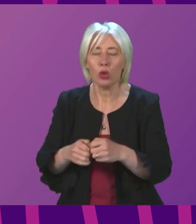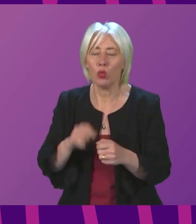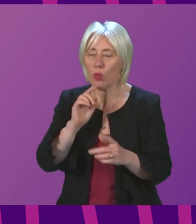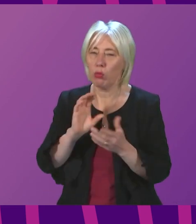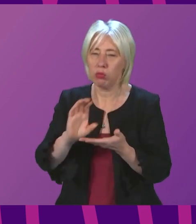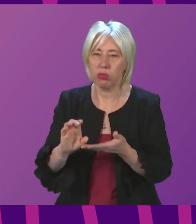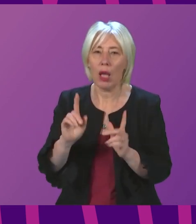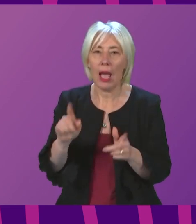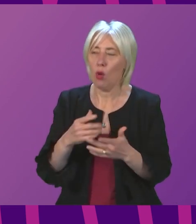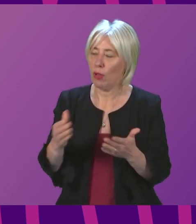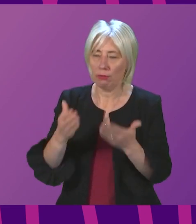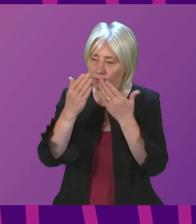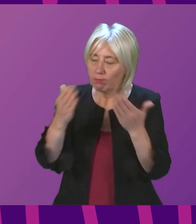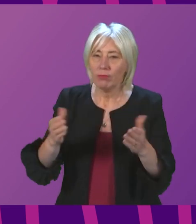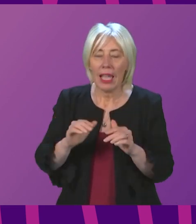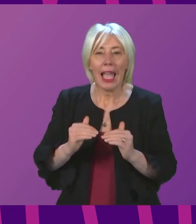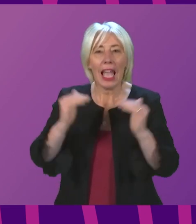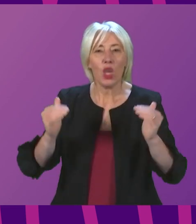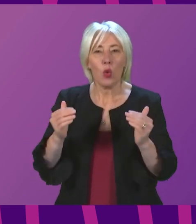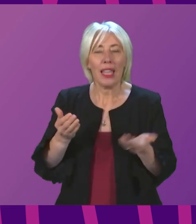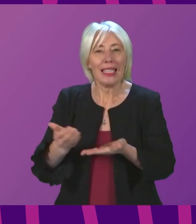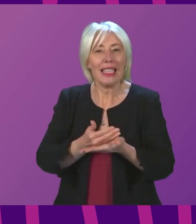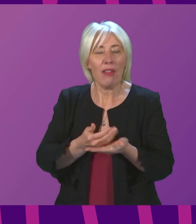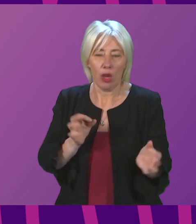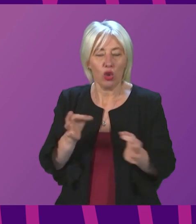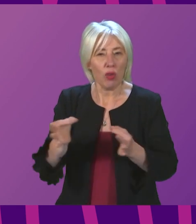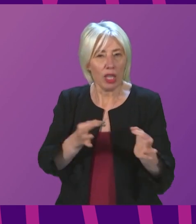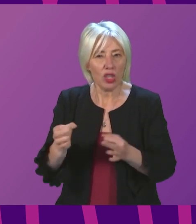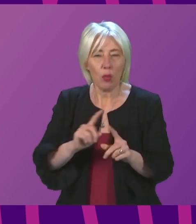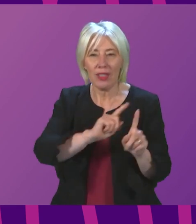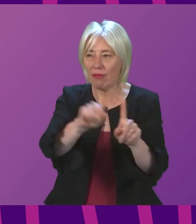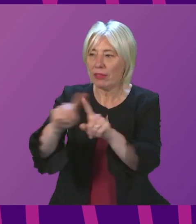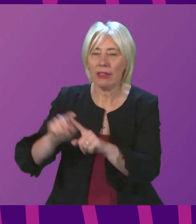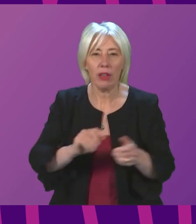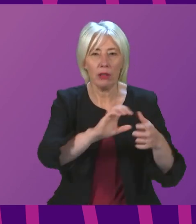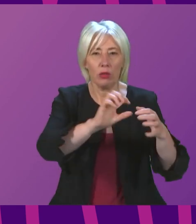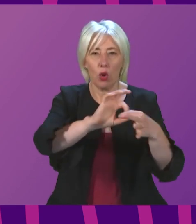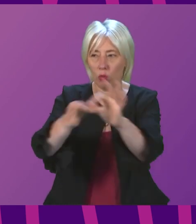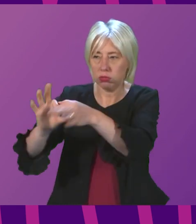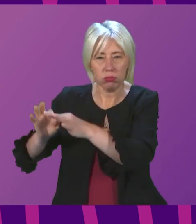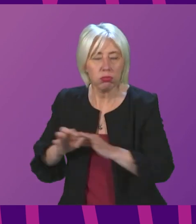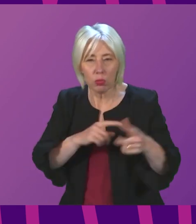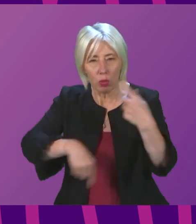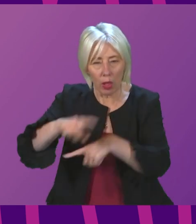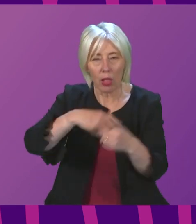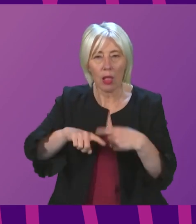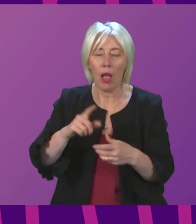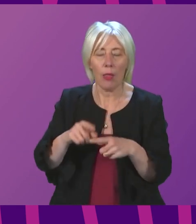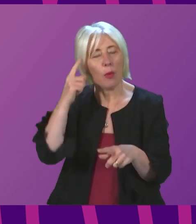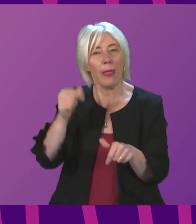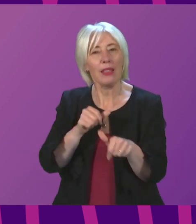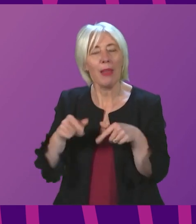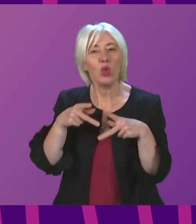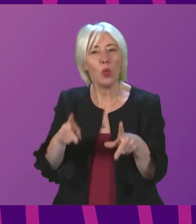well-respected, equally safe strategy in collaboration with a wide range of partners. We think this is the best route to tackle and challenge the